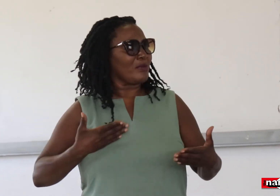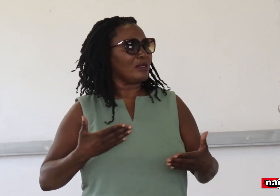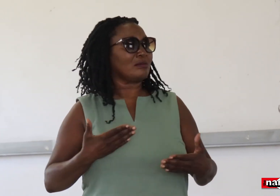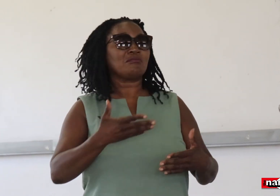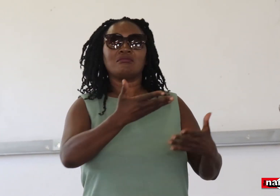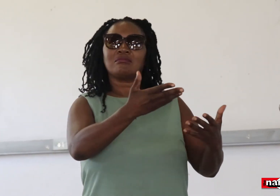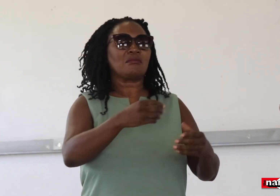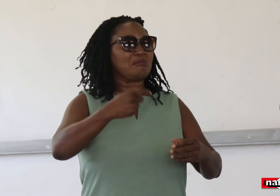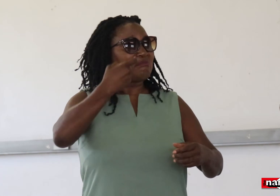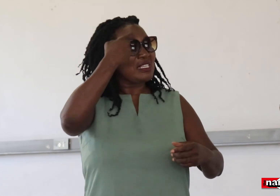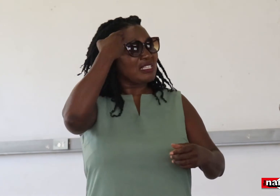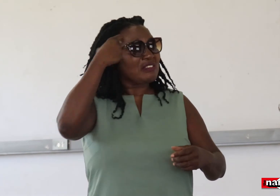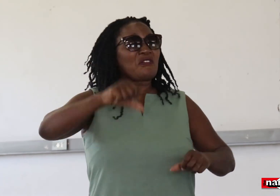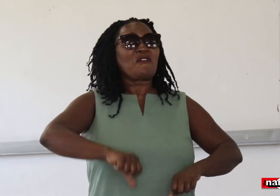Issue. And we were happy about that.